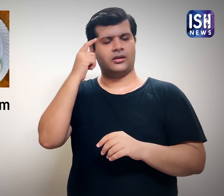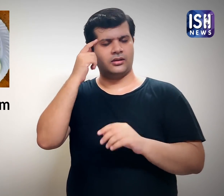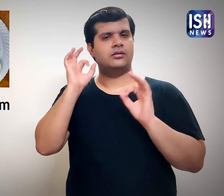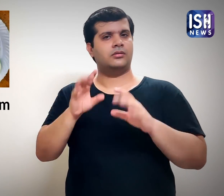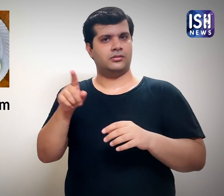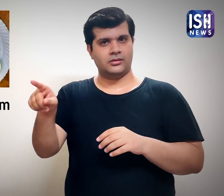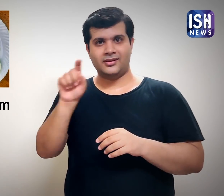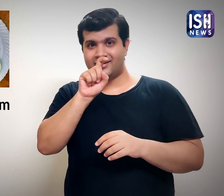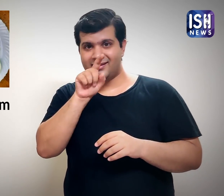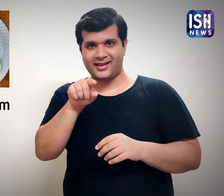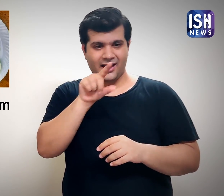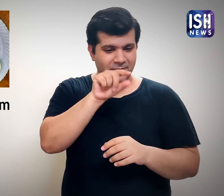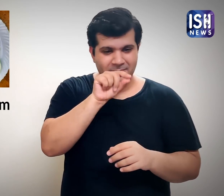to the food given to the birds.